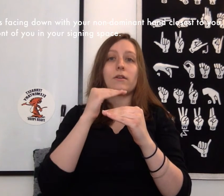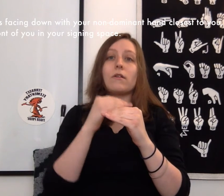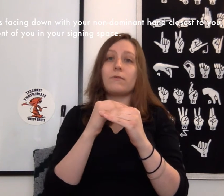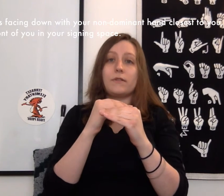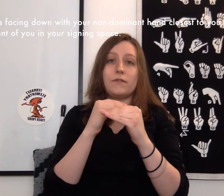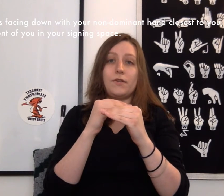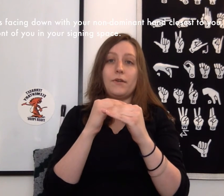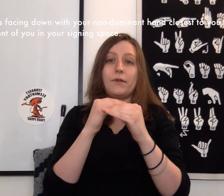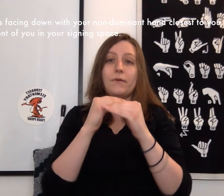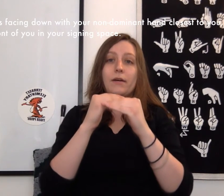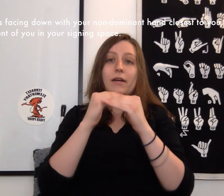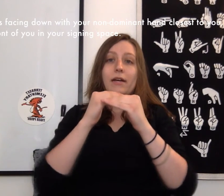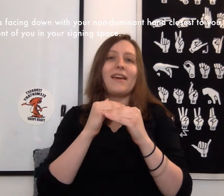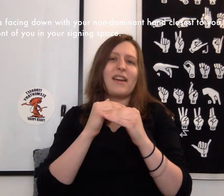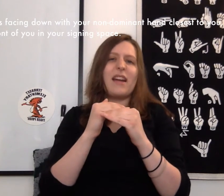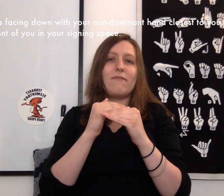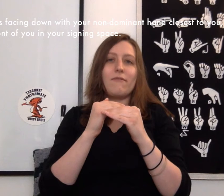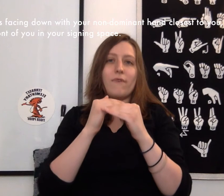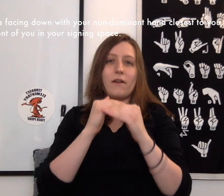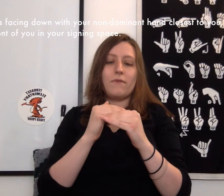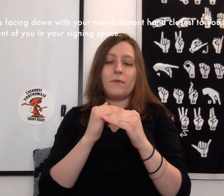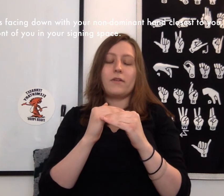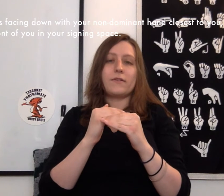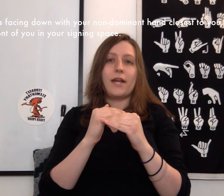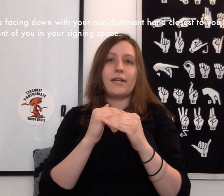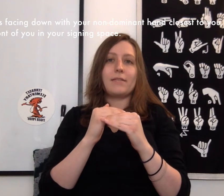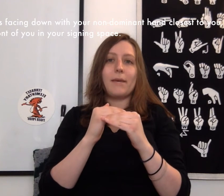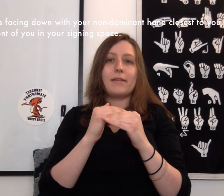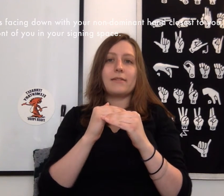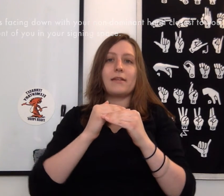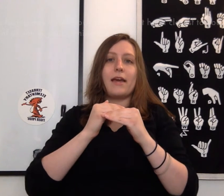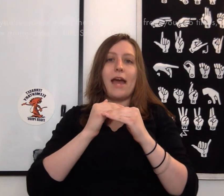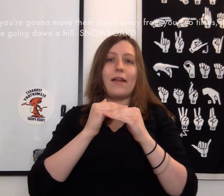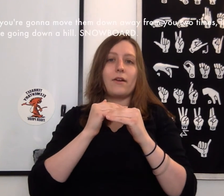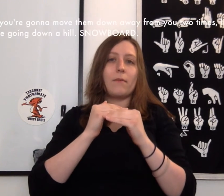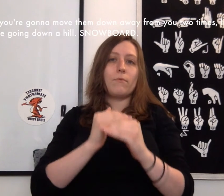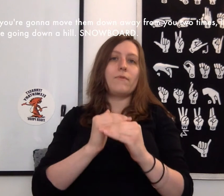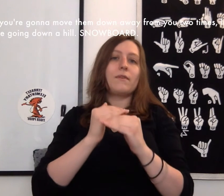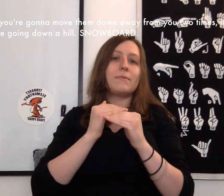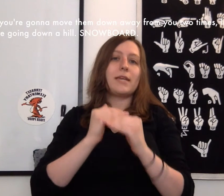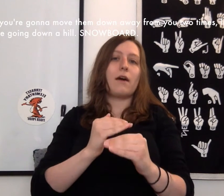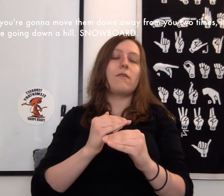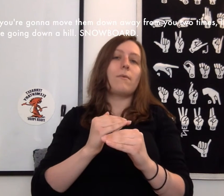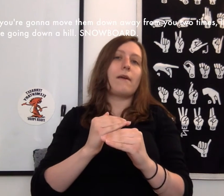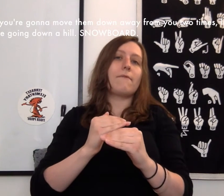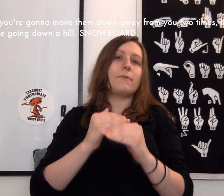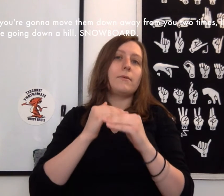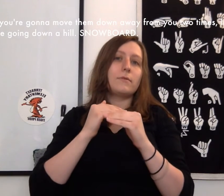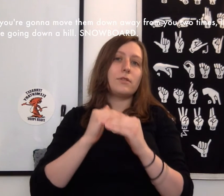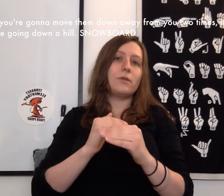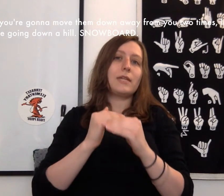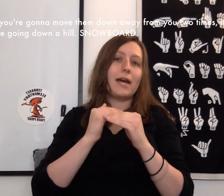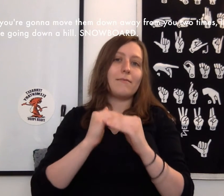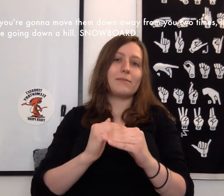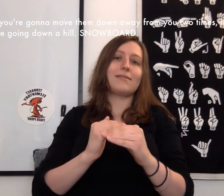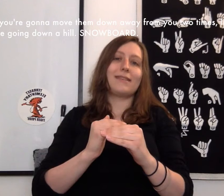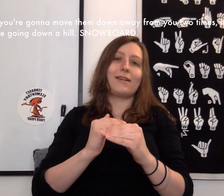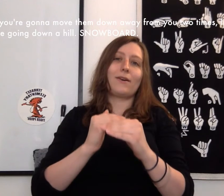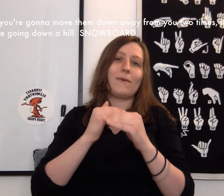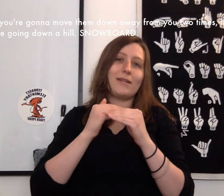closest to you. Kind of in front of you in your signing space. And you're going to move them down away from you two times like you're going